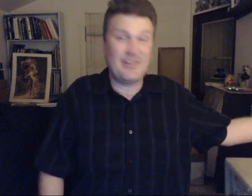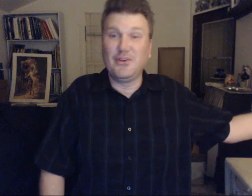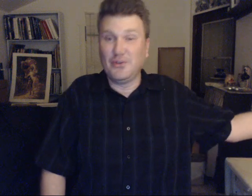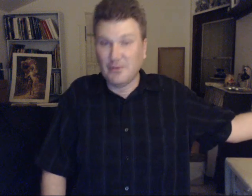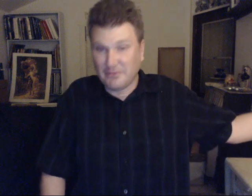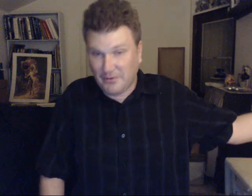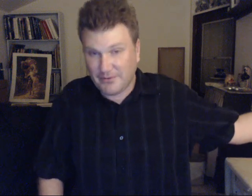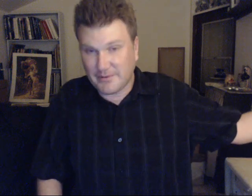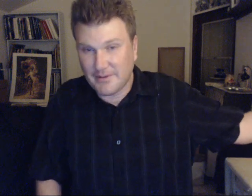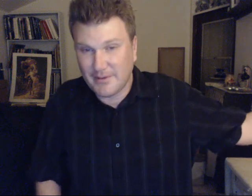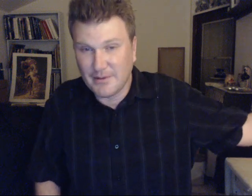In the universe.